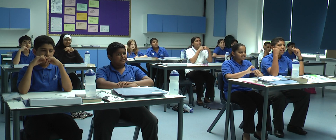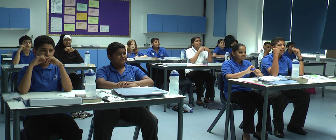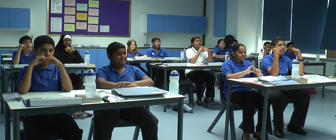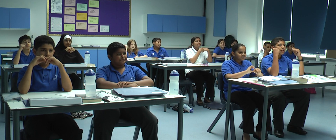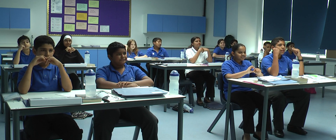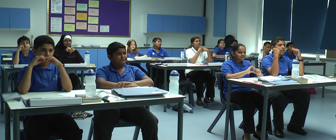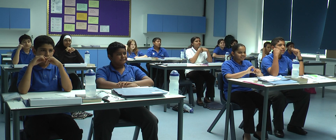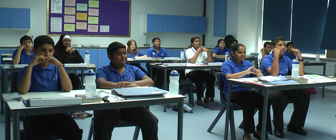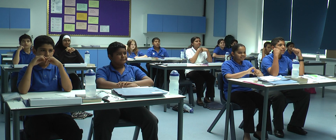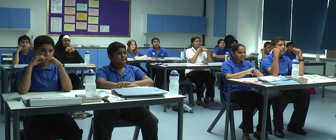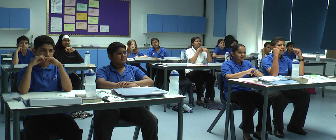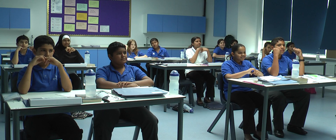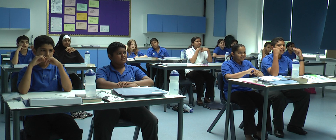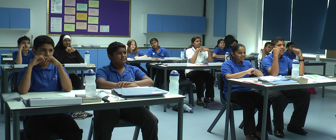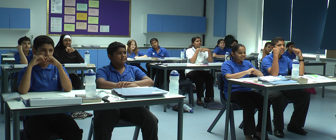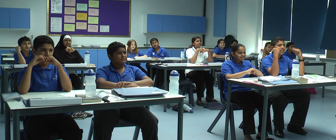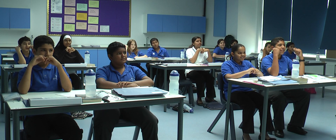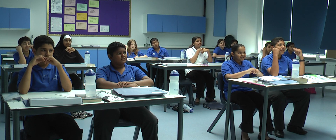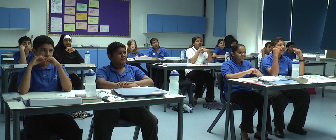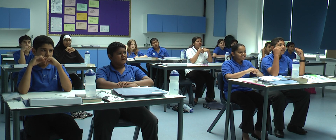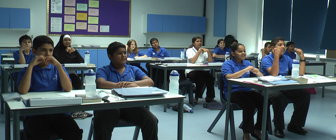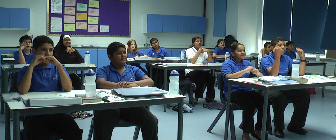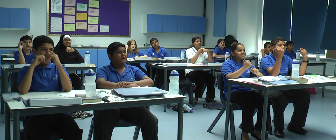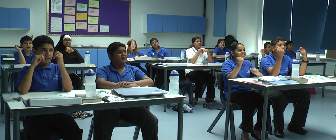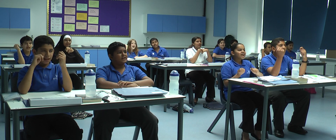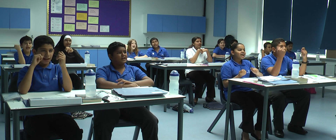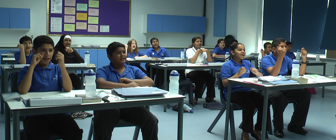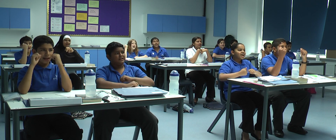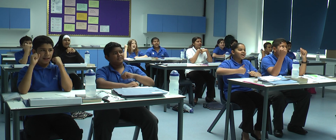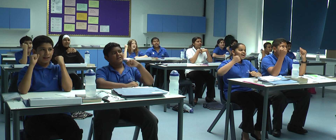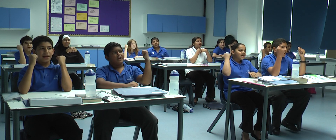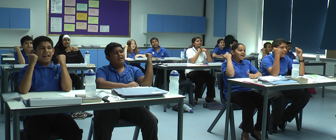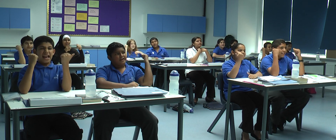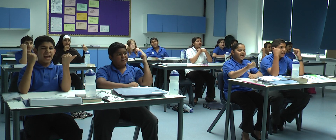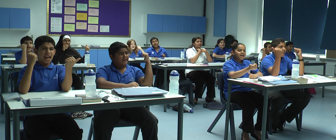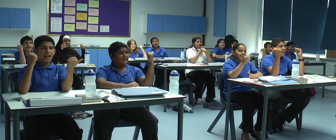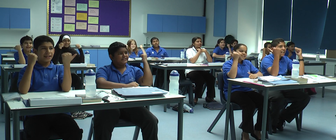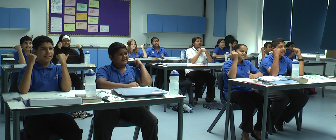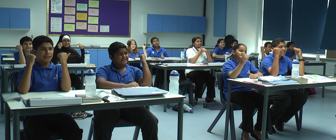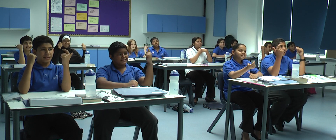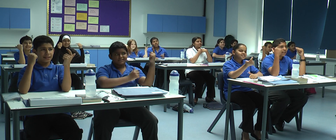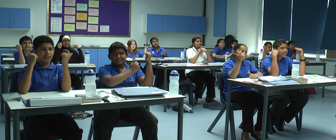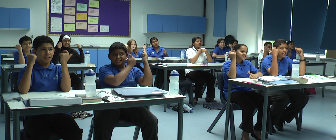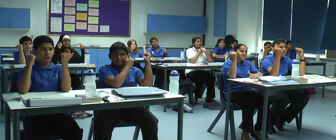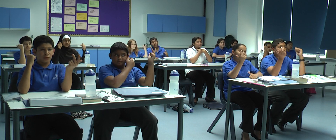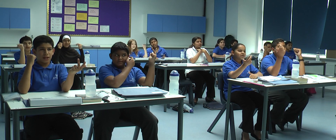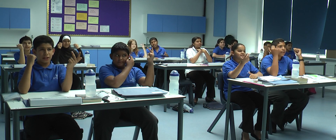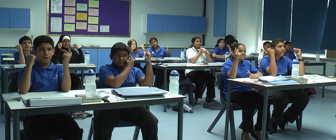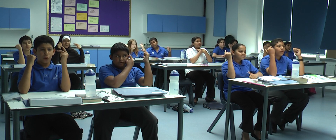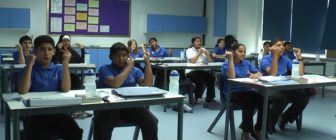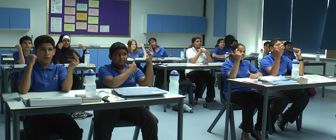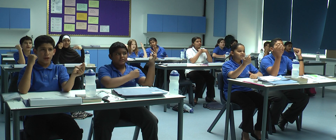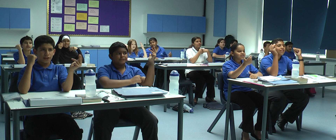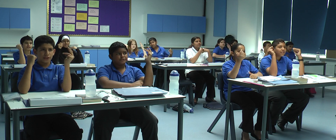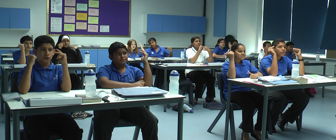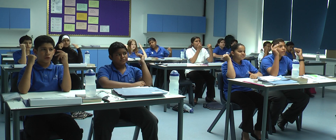as go. Let me see your fingers roll. The eight. Yeah. Eight, sixteen, twenty-four, thirty-two,